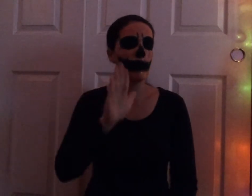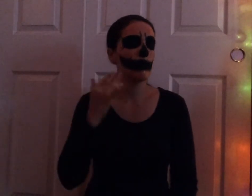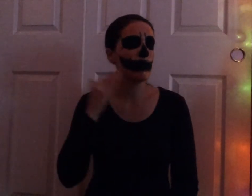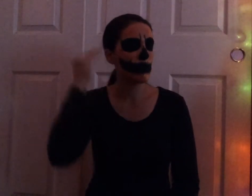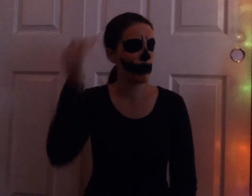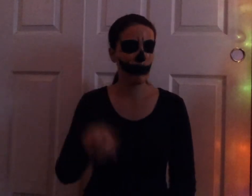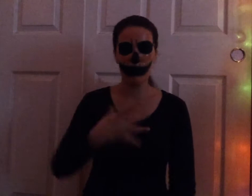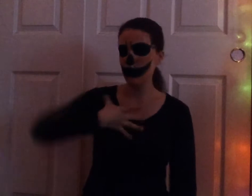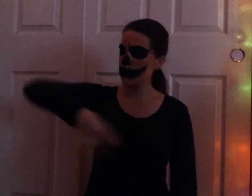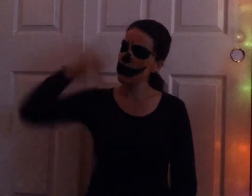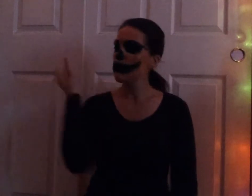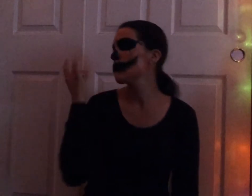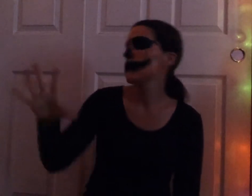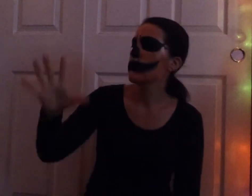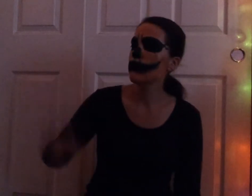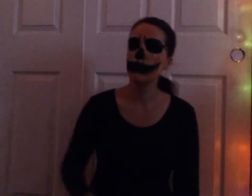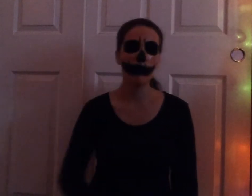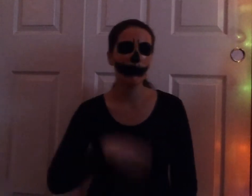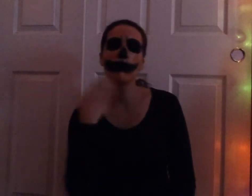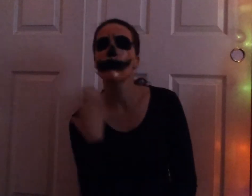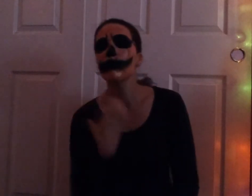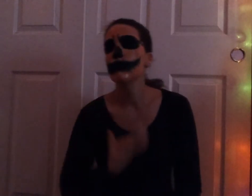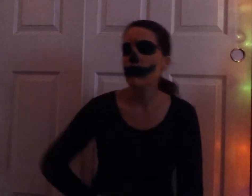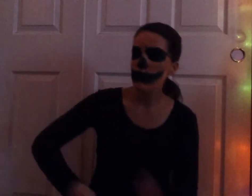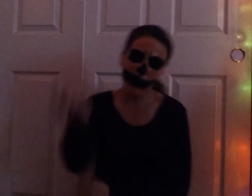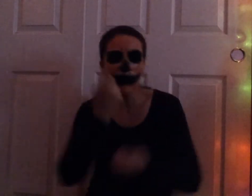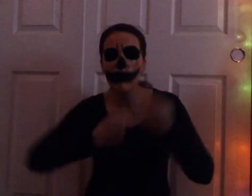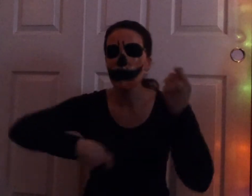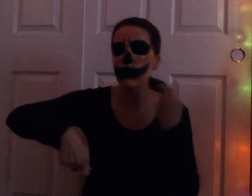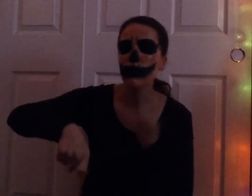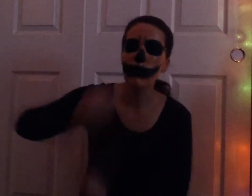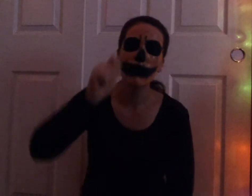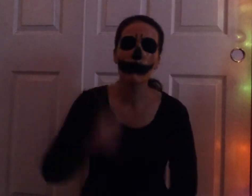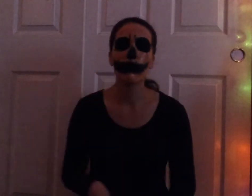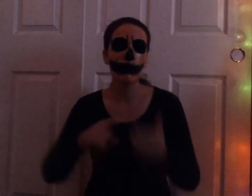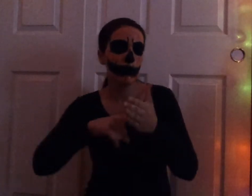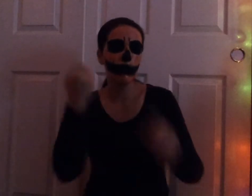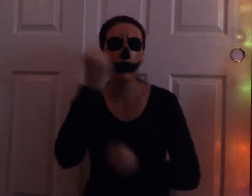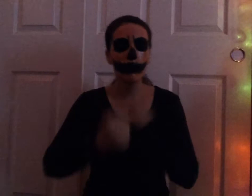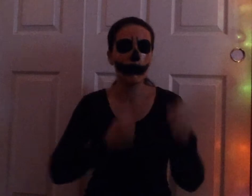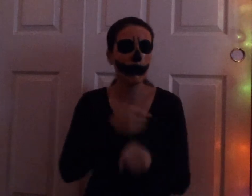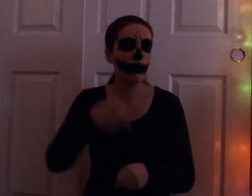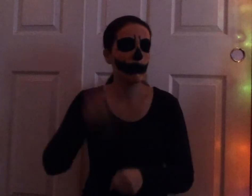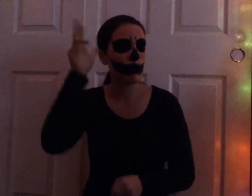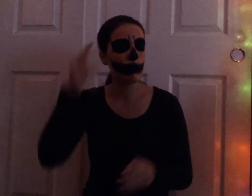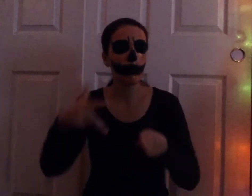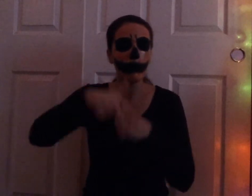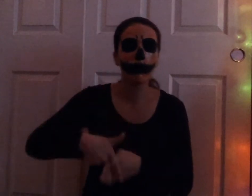say he's tired of his flaming time, he's got a yen, a baby's swine. So he rides one